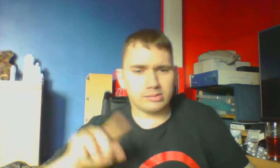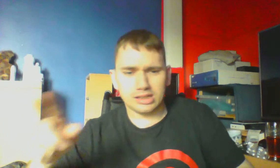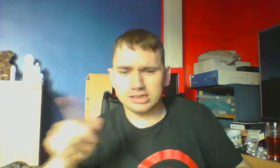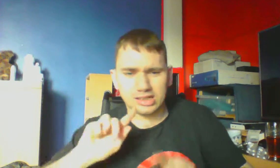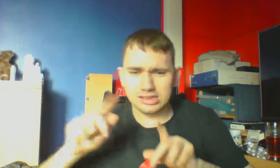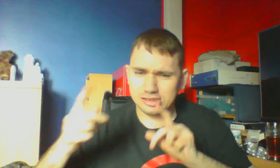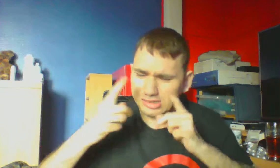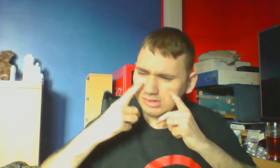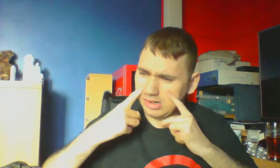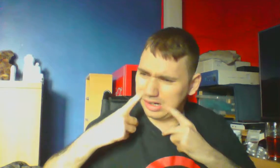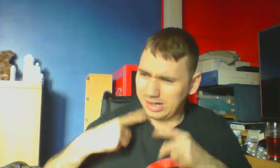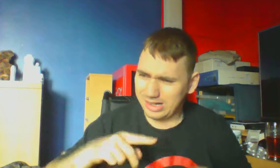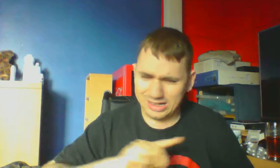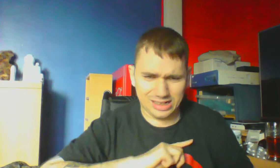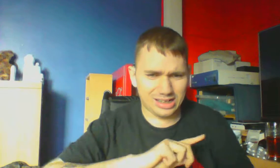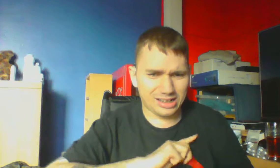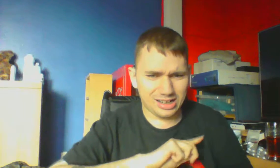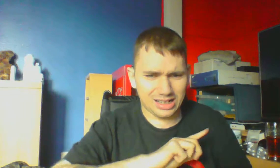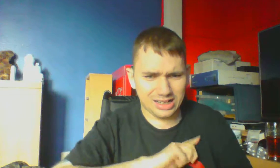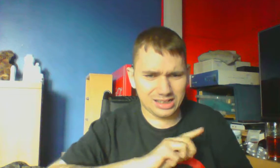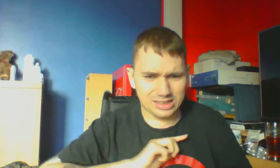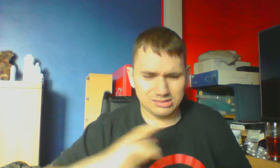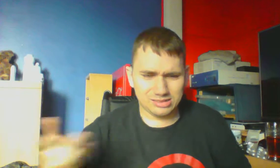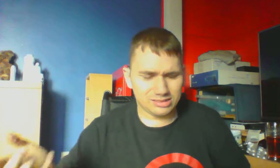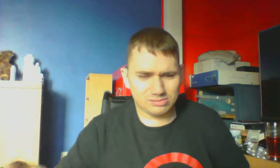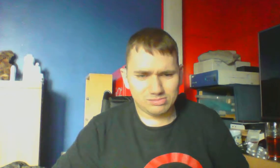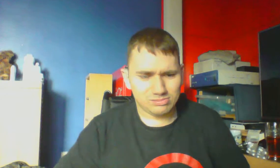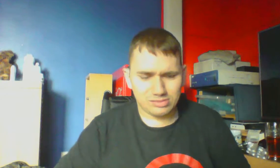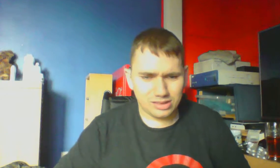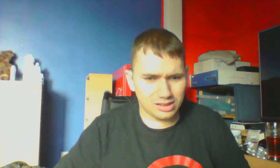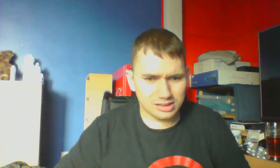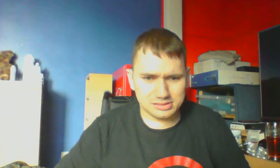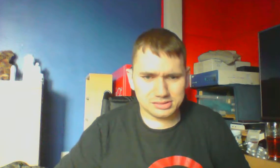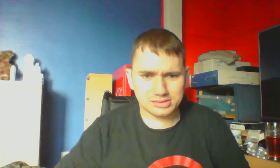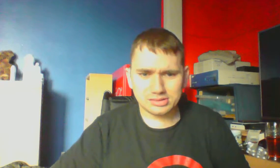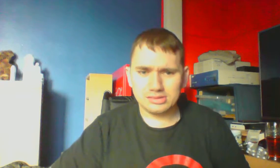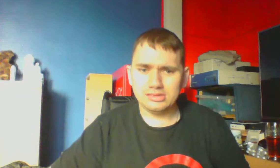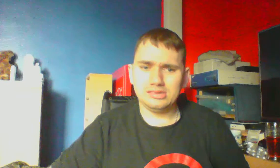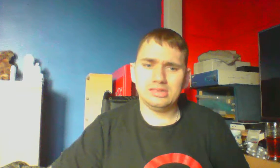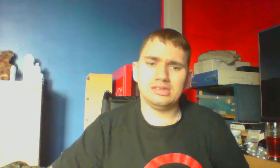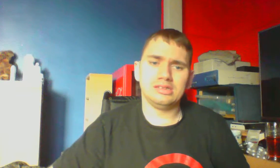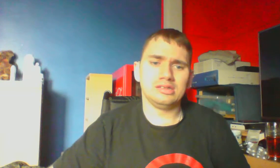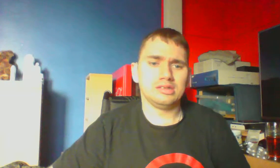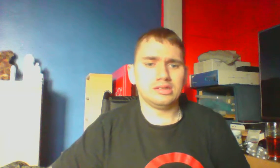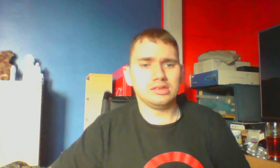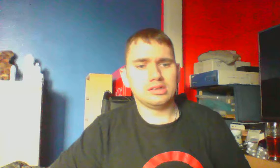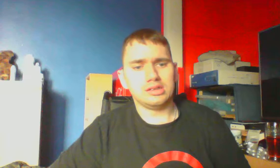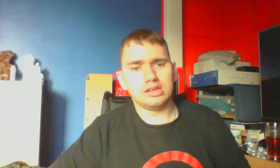so lucky, girl, why does she cry?